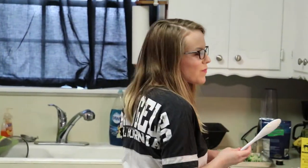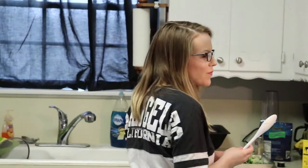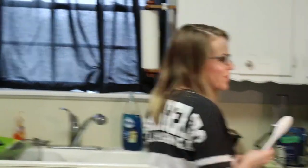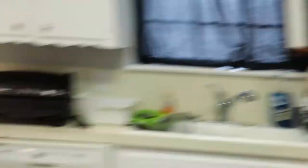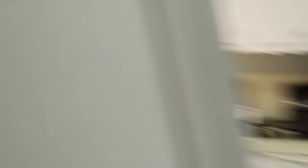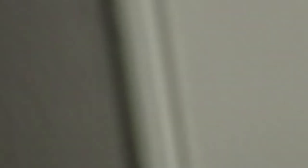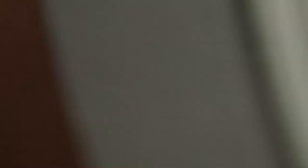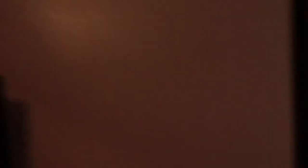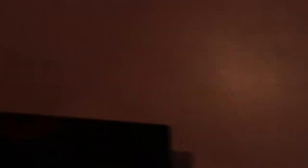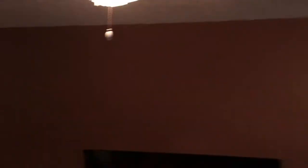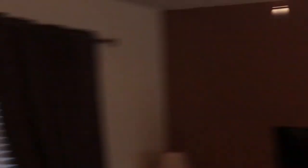awww